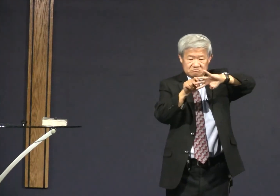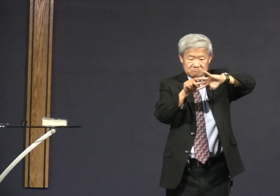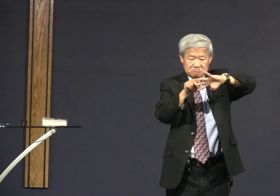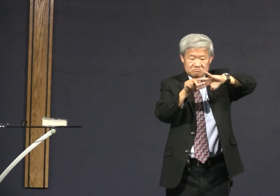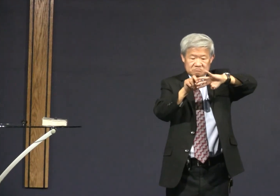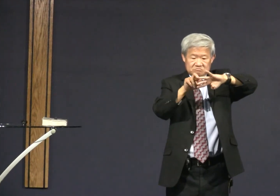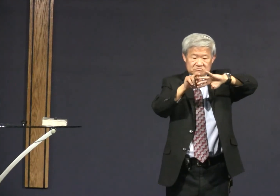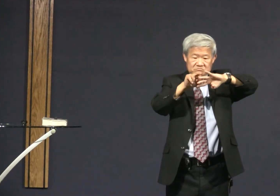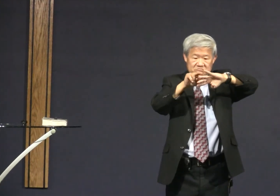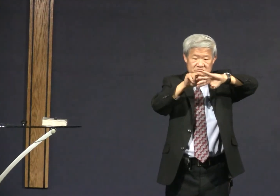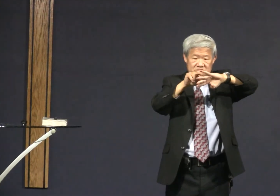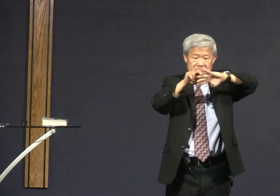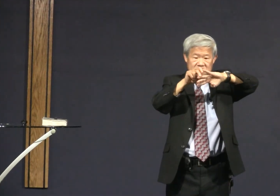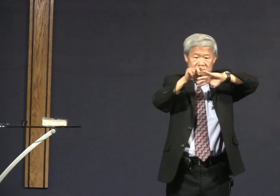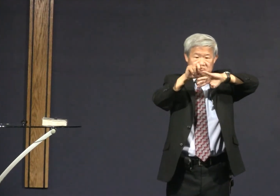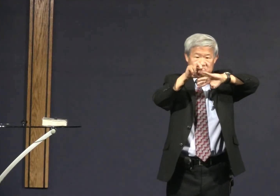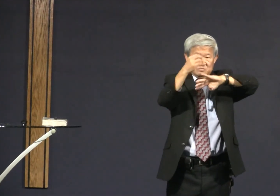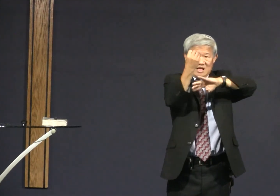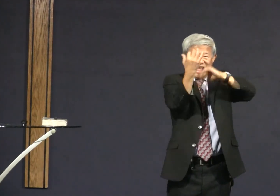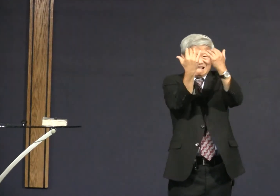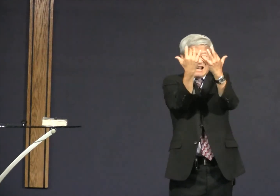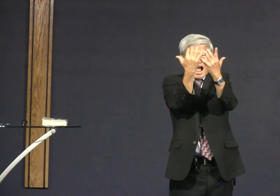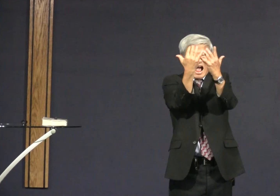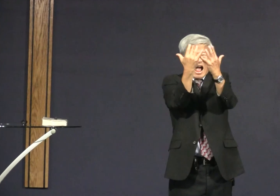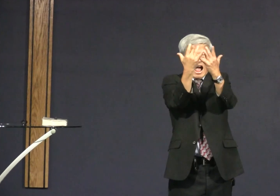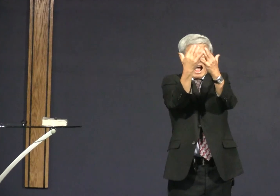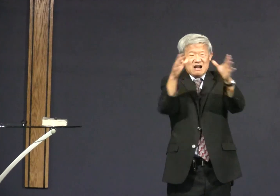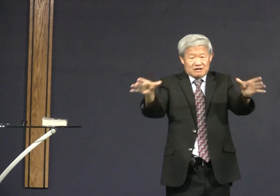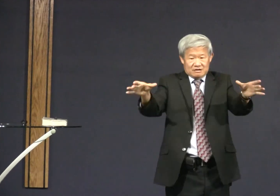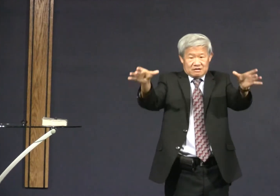and go up the steps to his fire